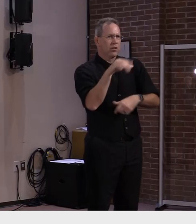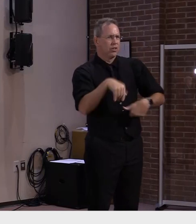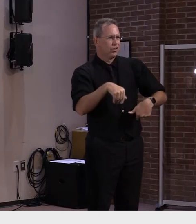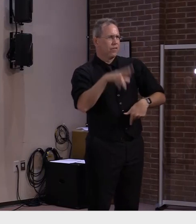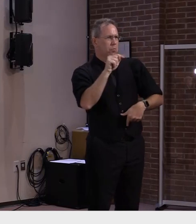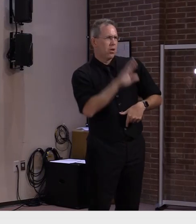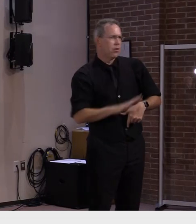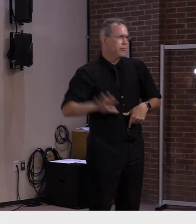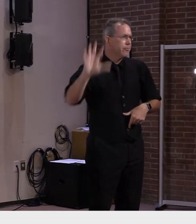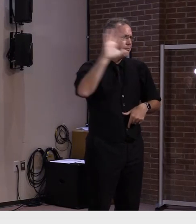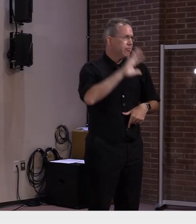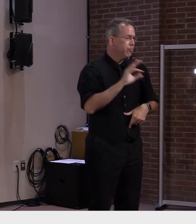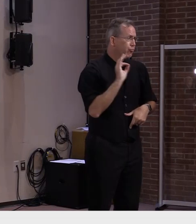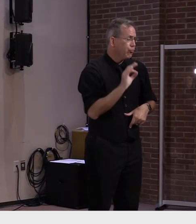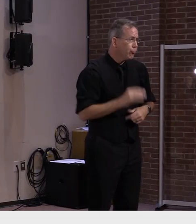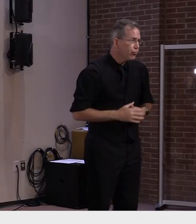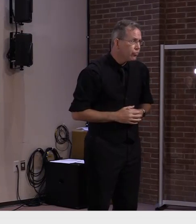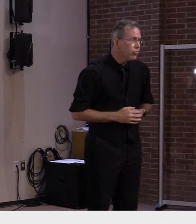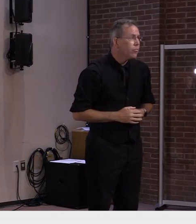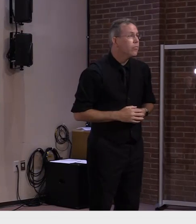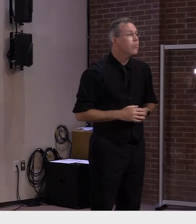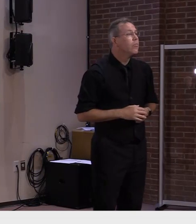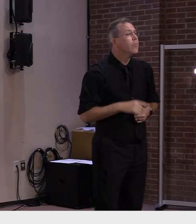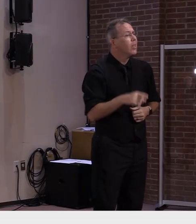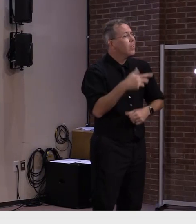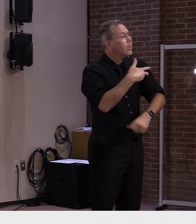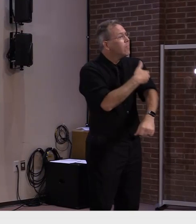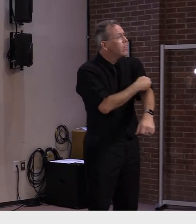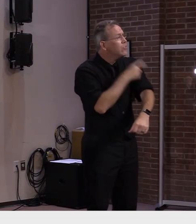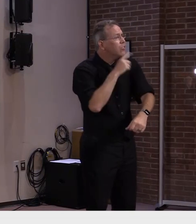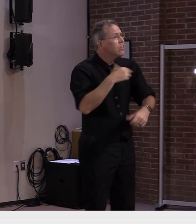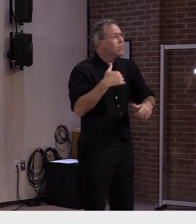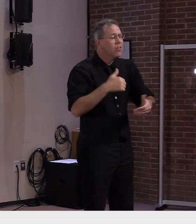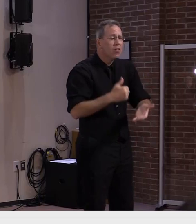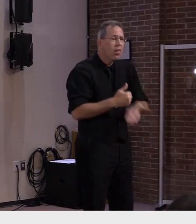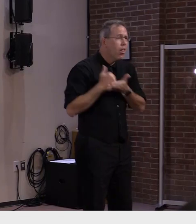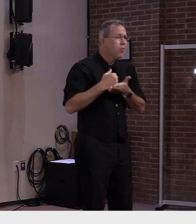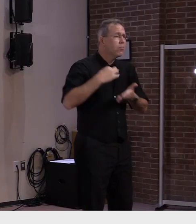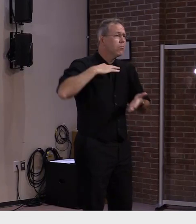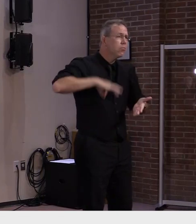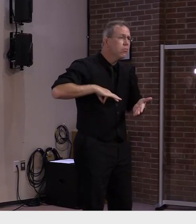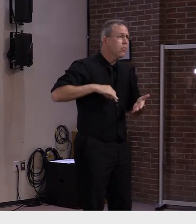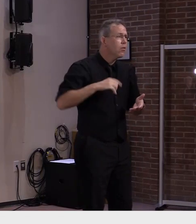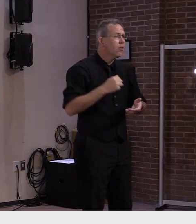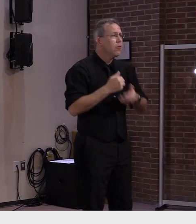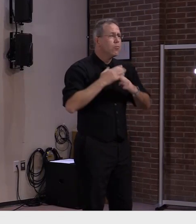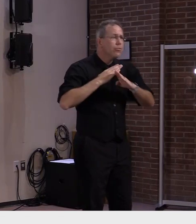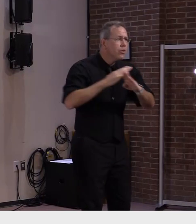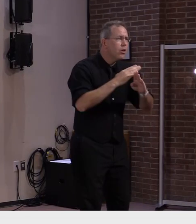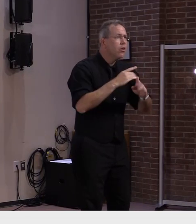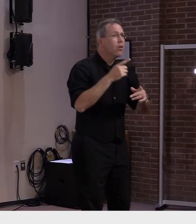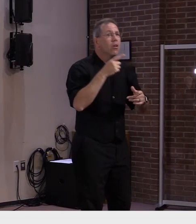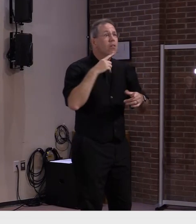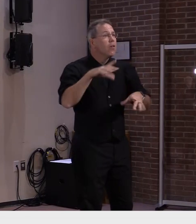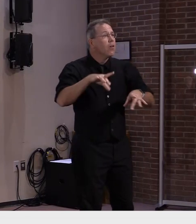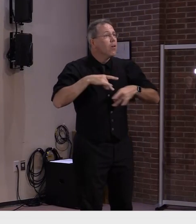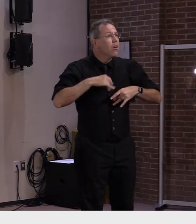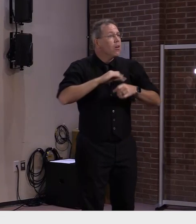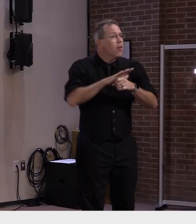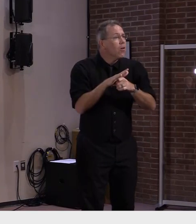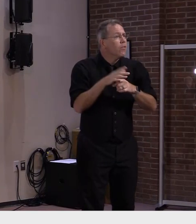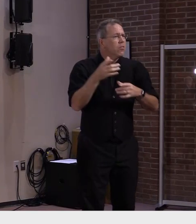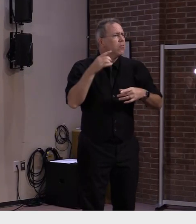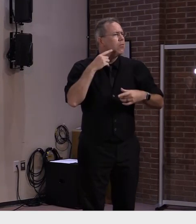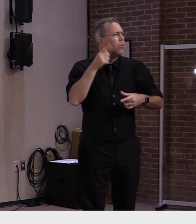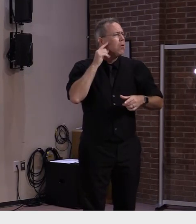at preventing the most serious effects of covid 19 including against the delta variant from our nightly reports we